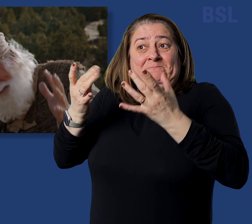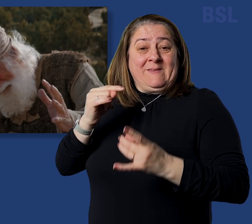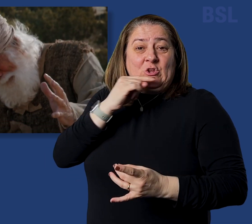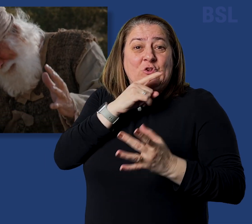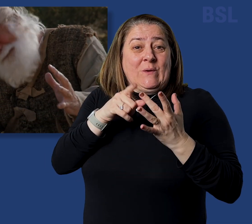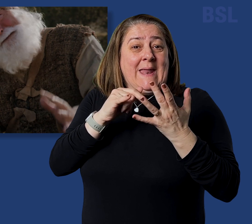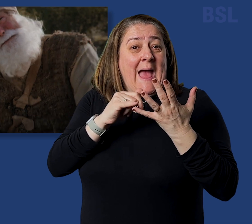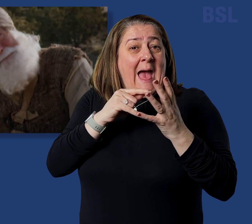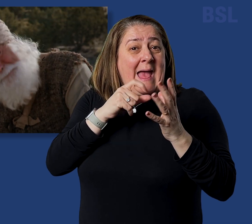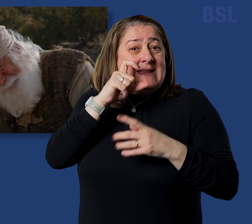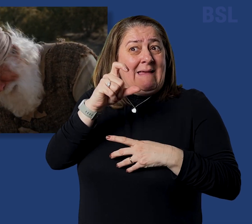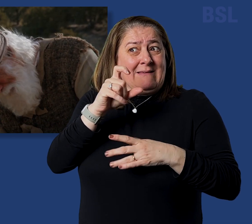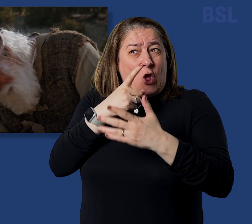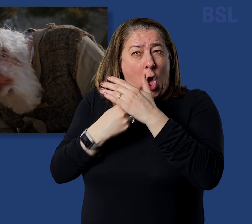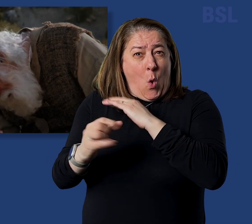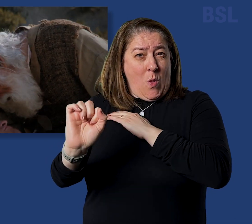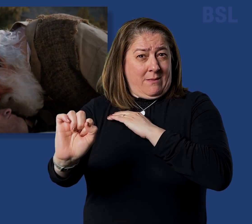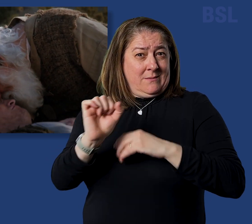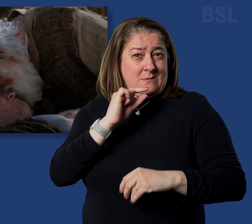promises offered up his only begotten son,